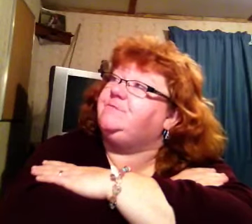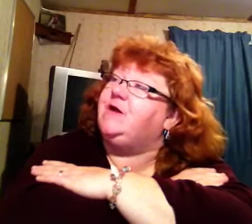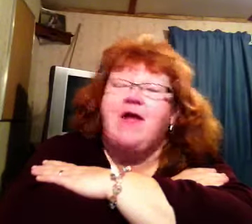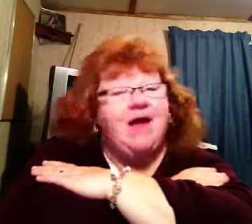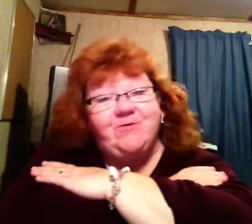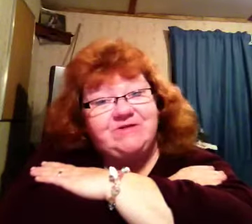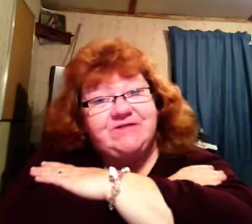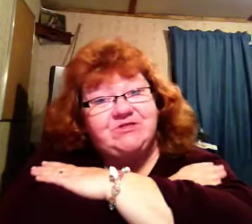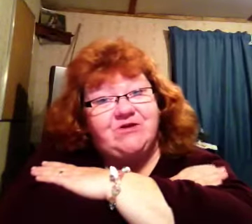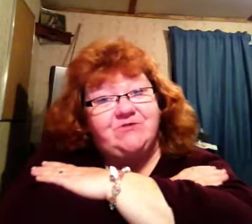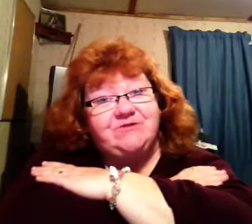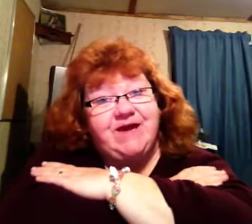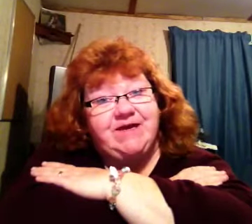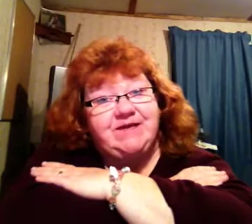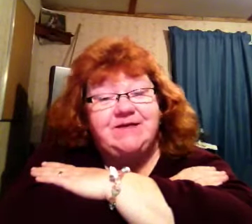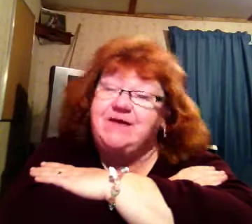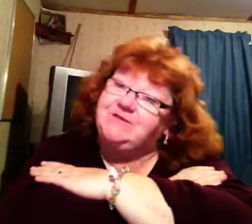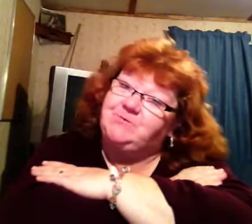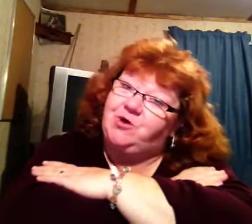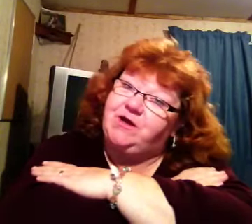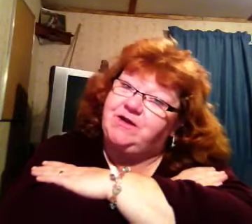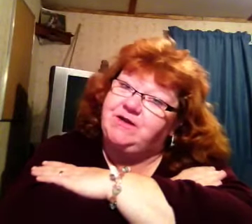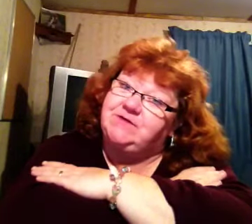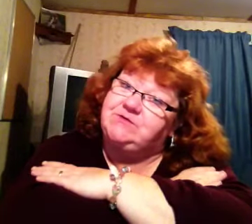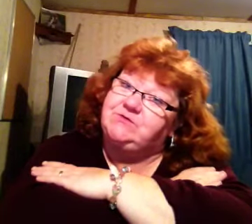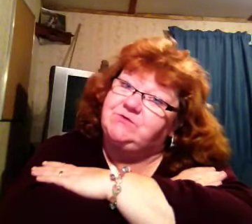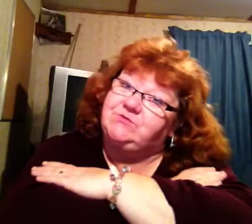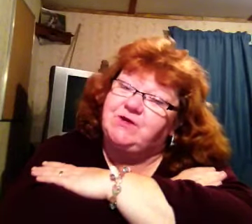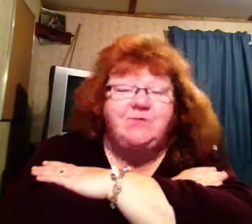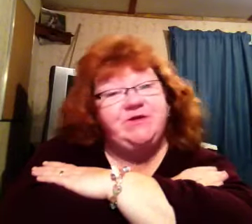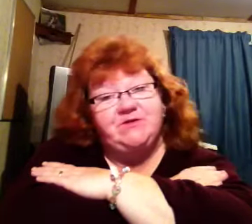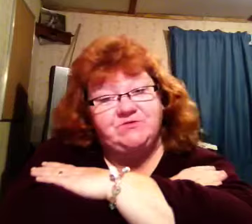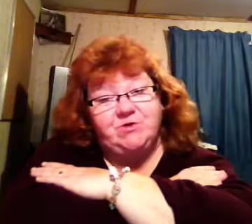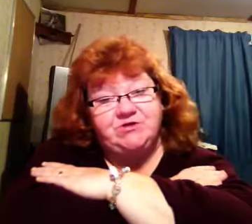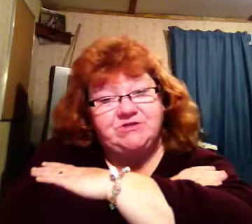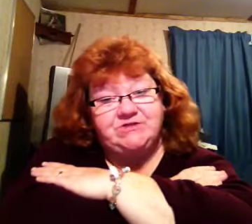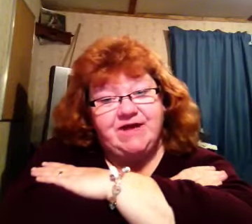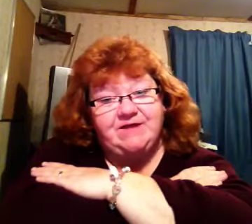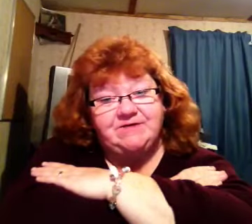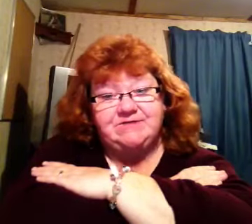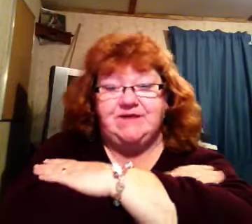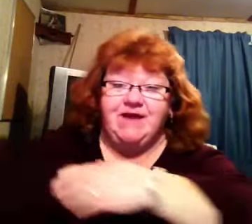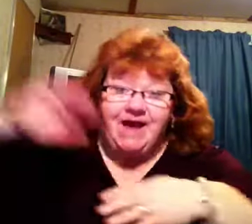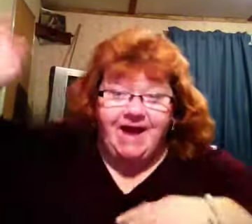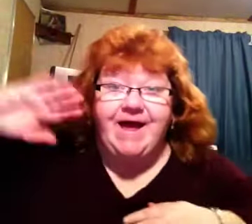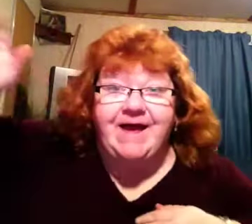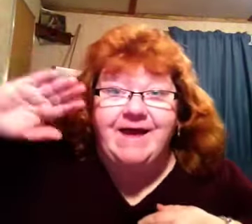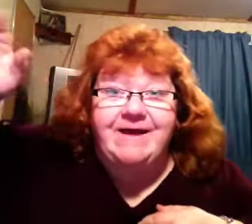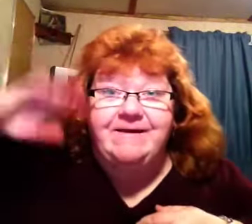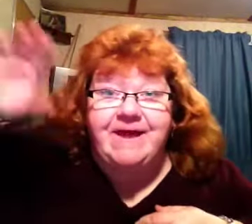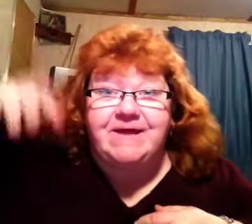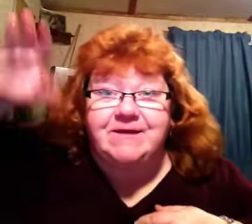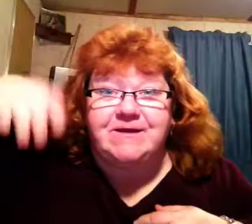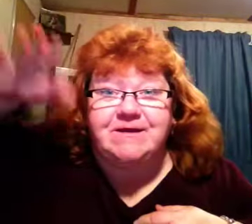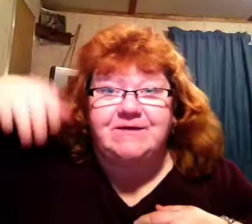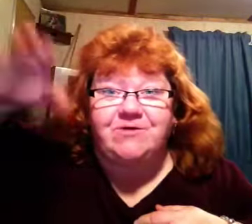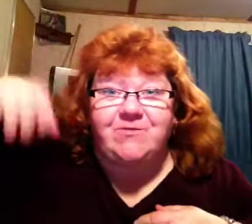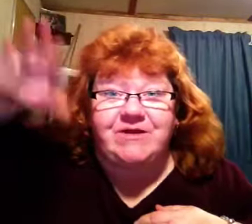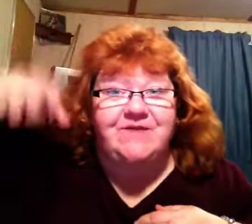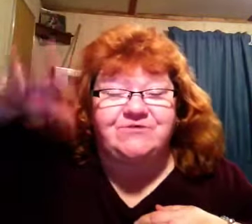I want to say a shout out to Hayden and to Brian and to anybody else watching this. Alex. Hi, Hayden. Grammy loves